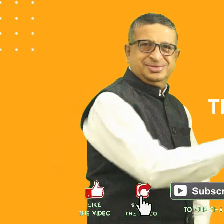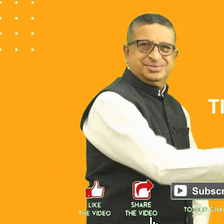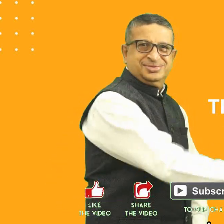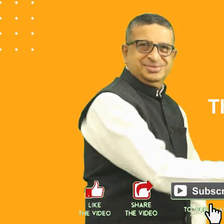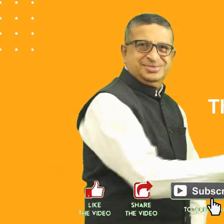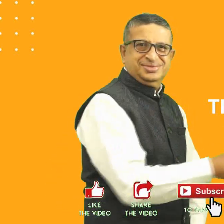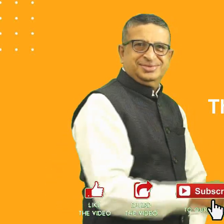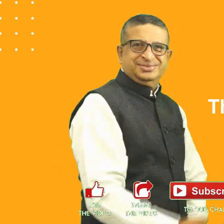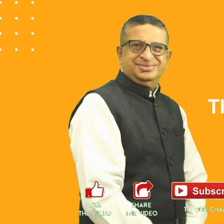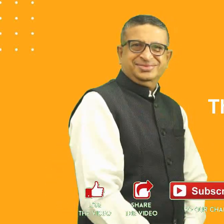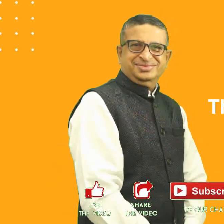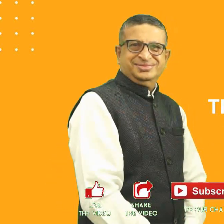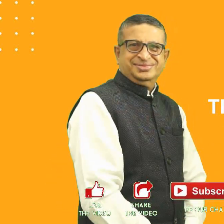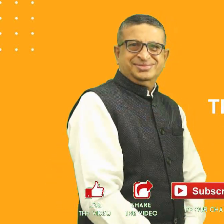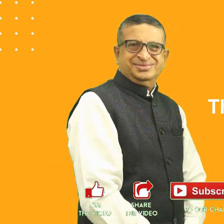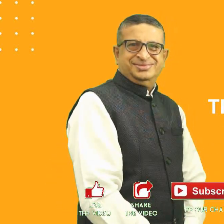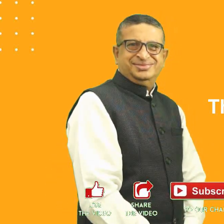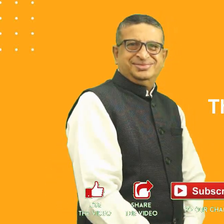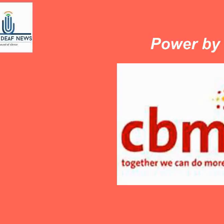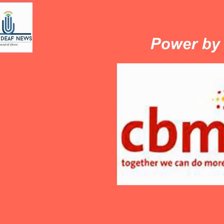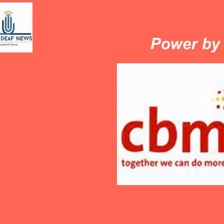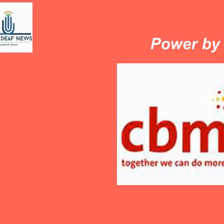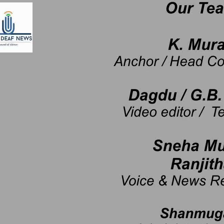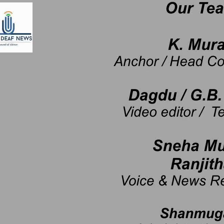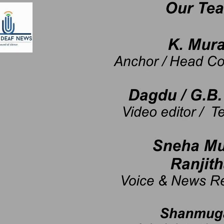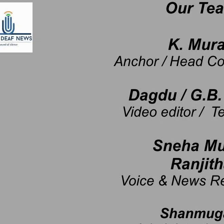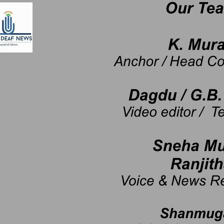He tweeted,